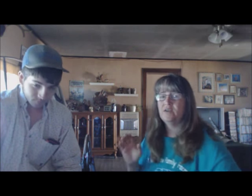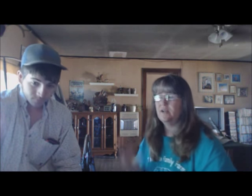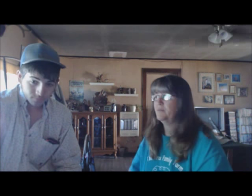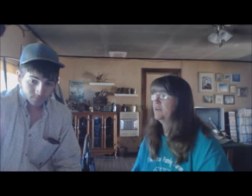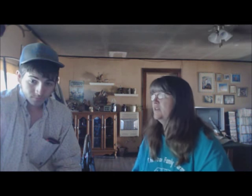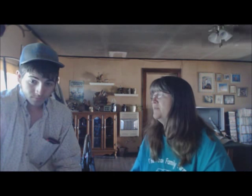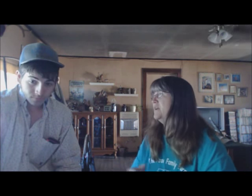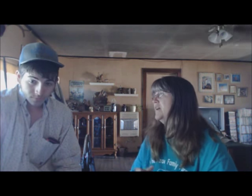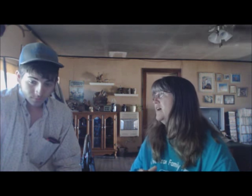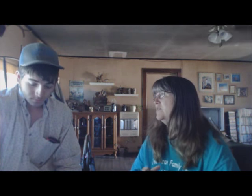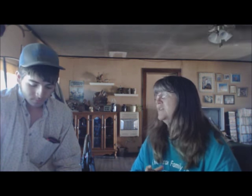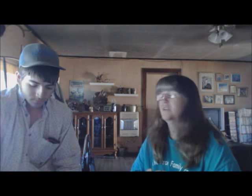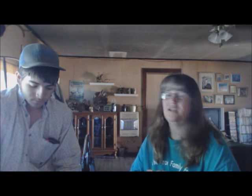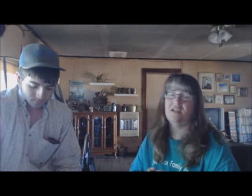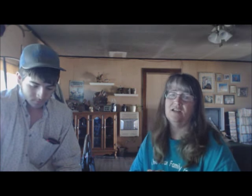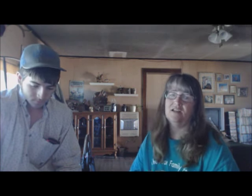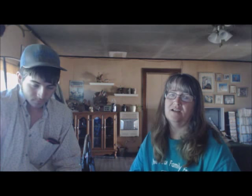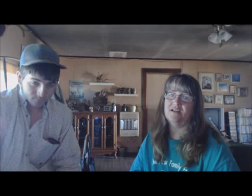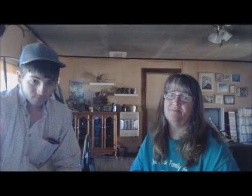We've got to put the pig out. And, um,